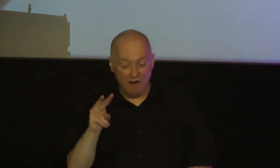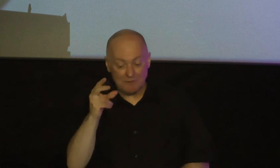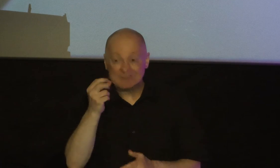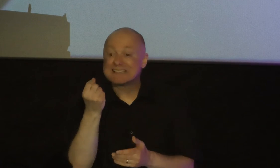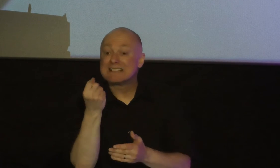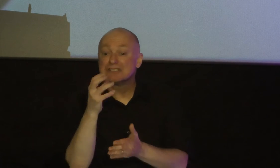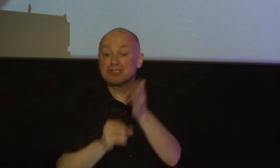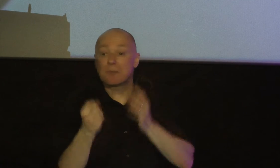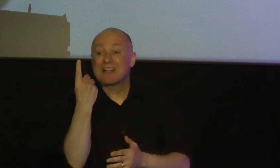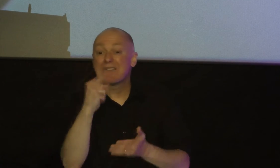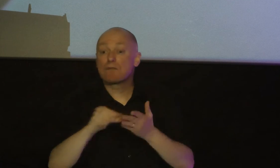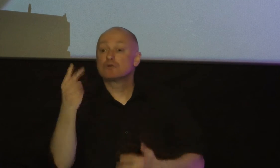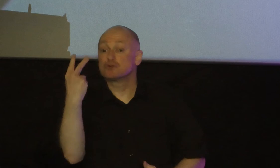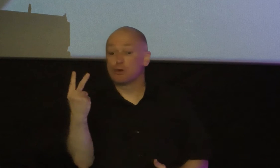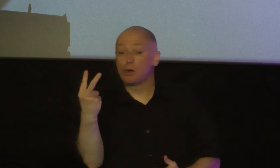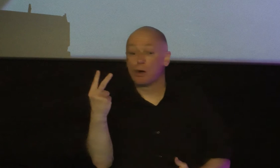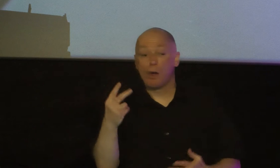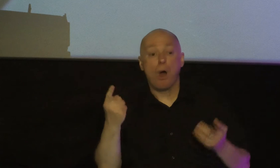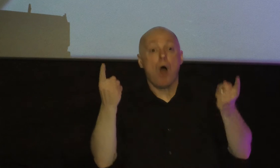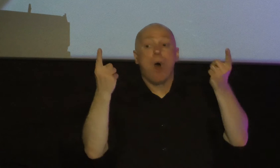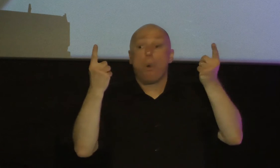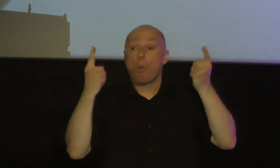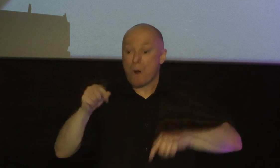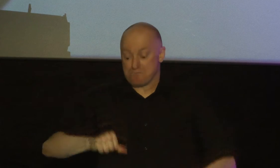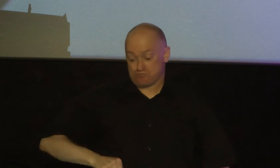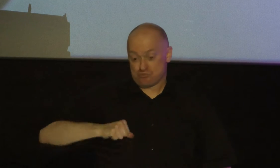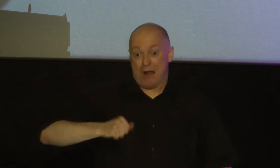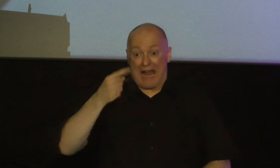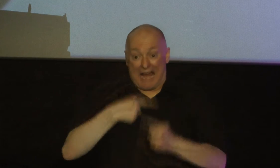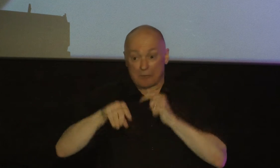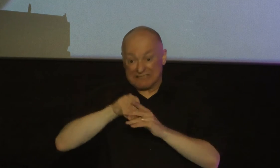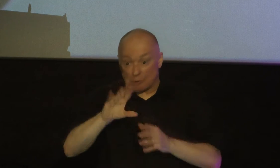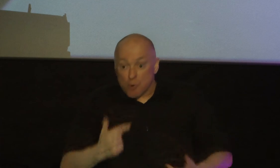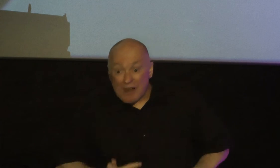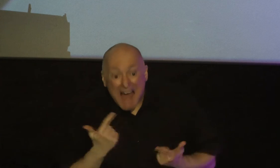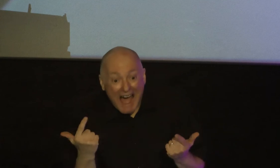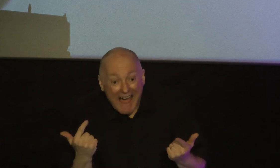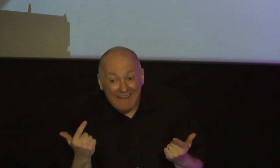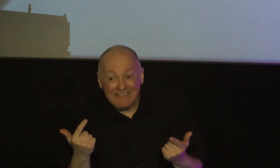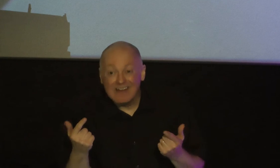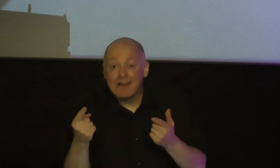when pride comes then comes disgrace